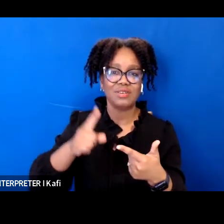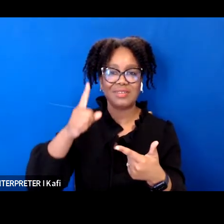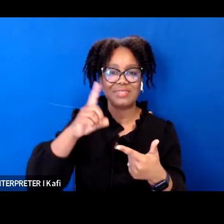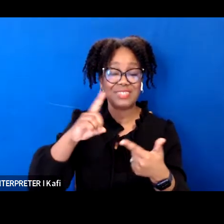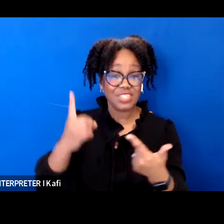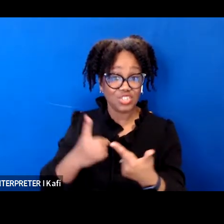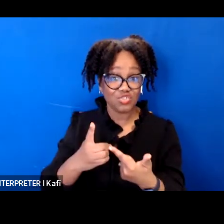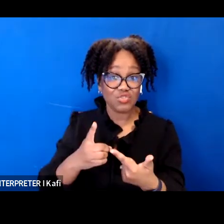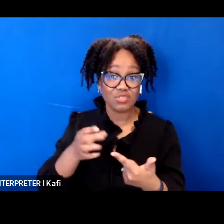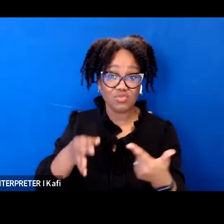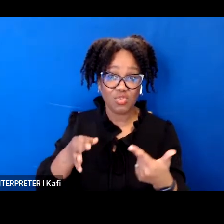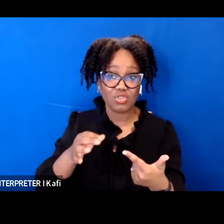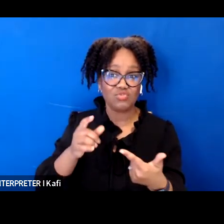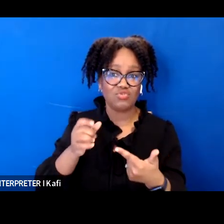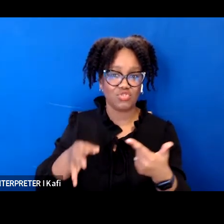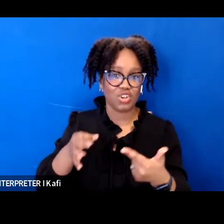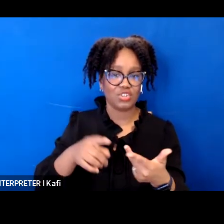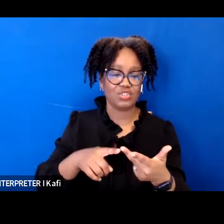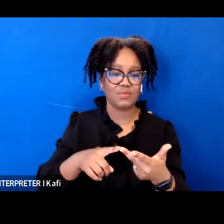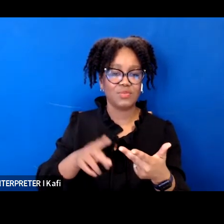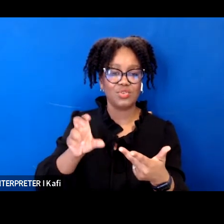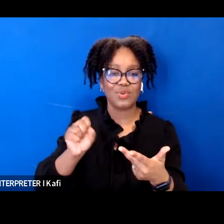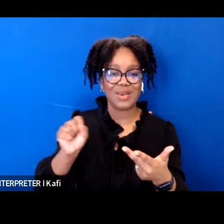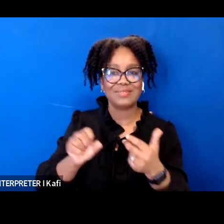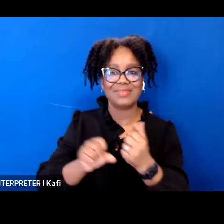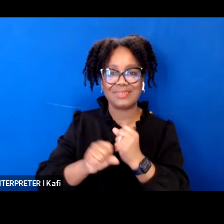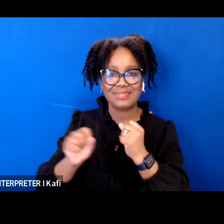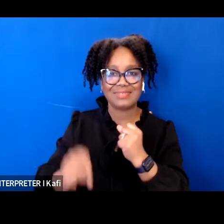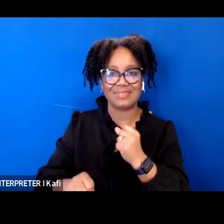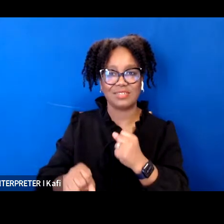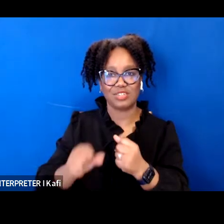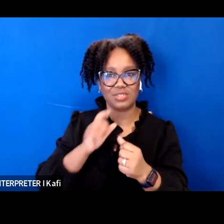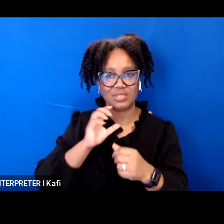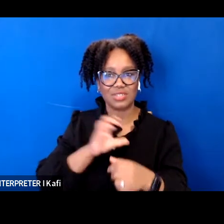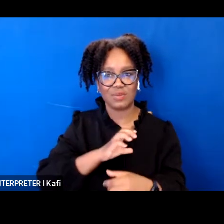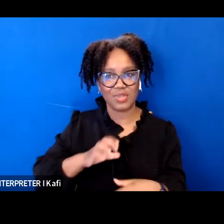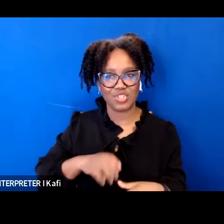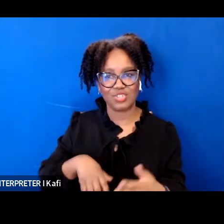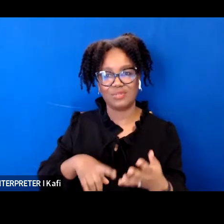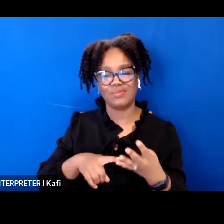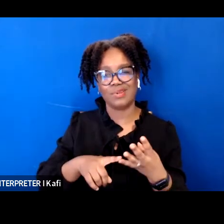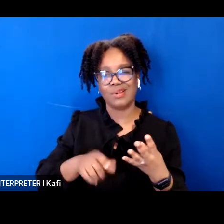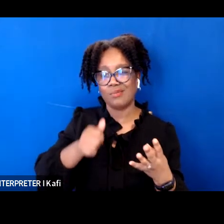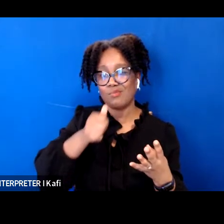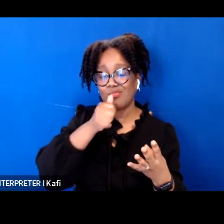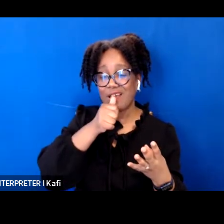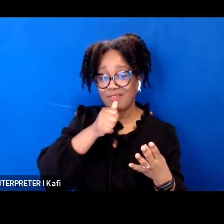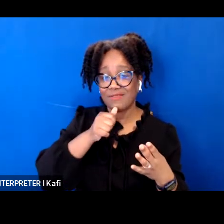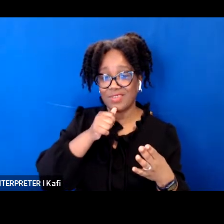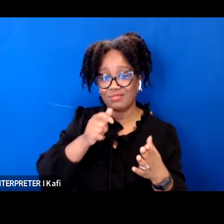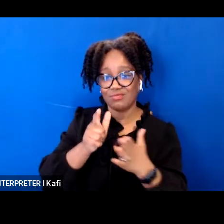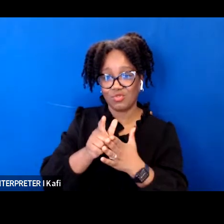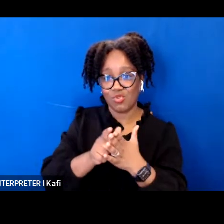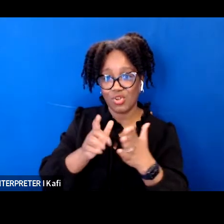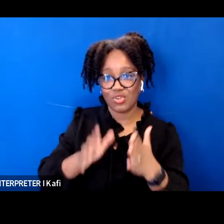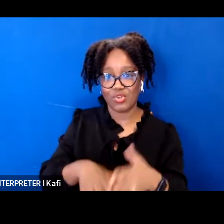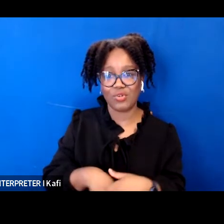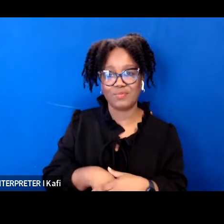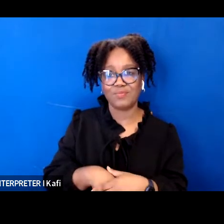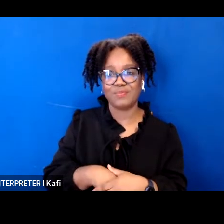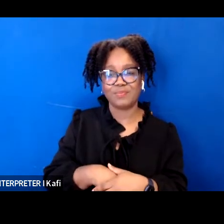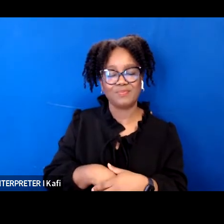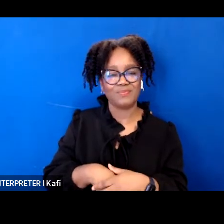private practice and importantly also a federal public defender she demonstrates that she's a public servant and indeed when she is